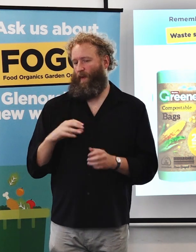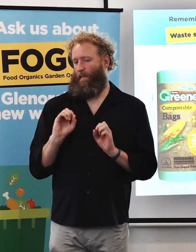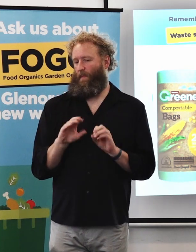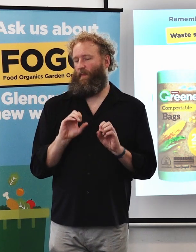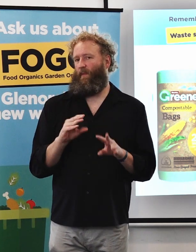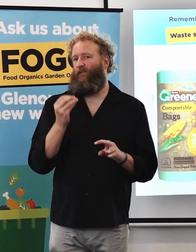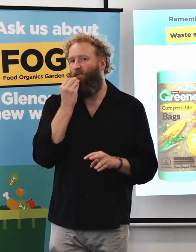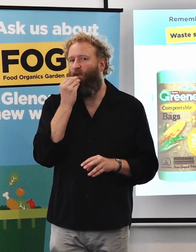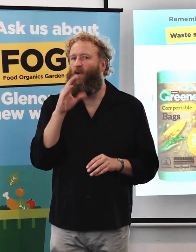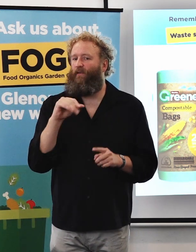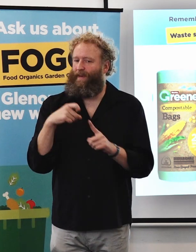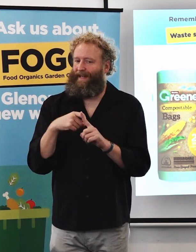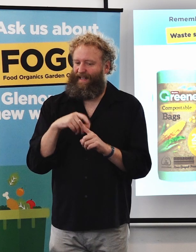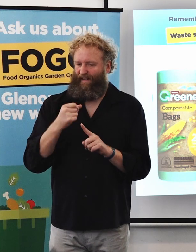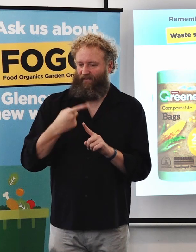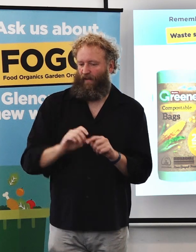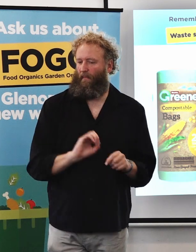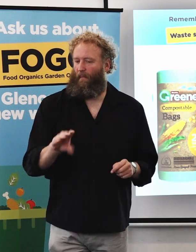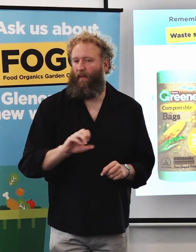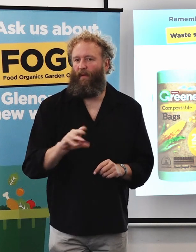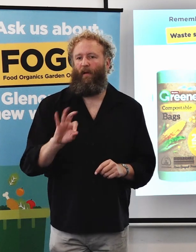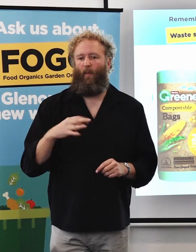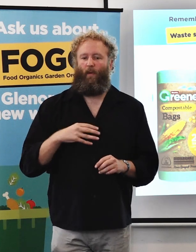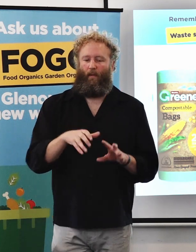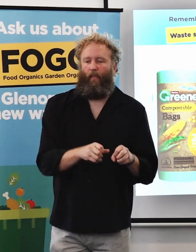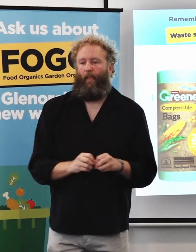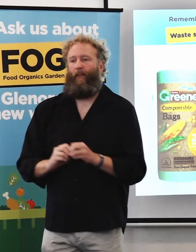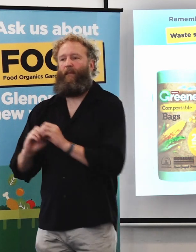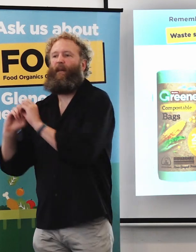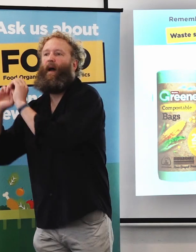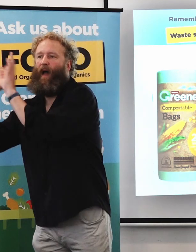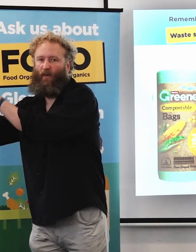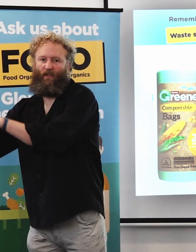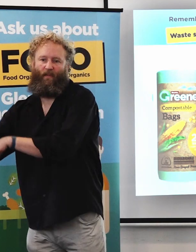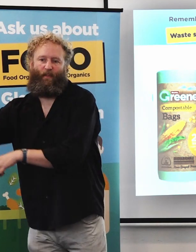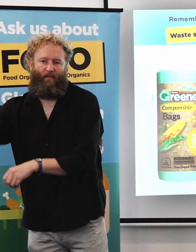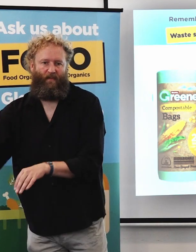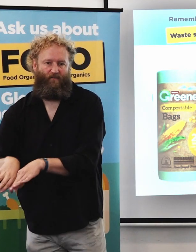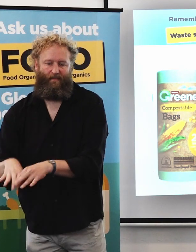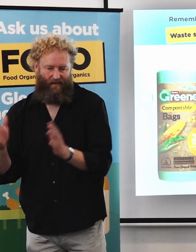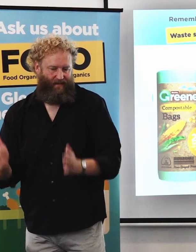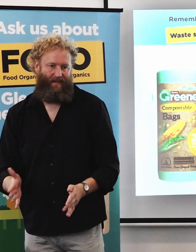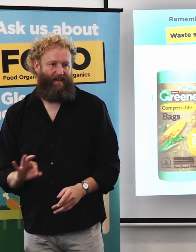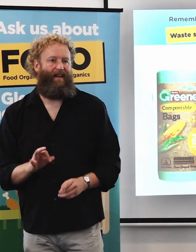they didn't have to go out and use this third bin. It's just something that council's providing just to make it a little bit easier for you.